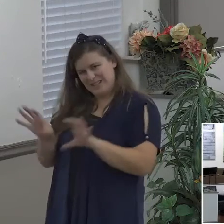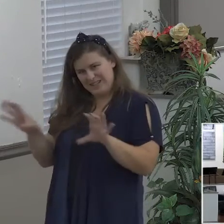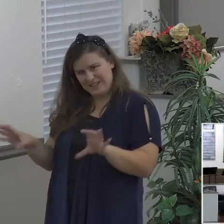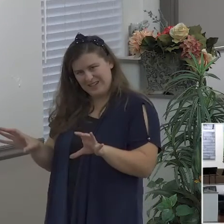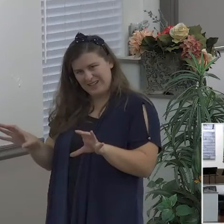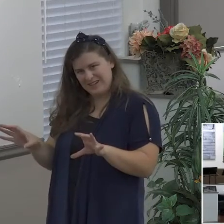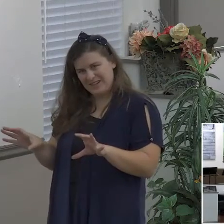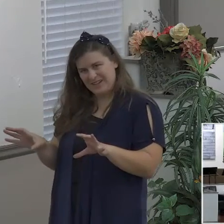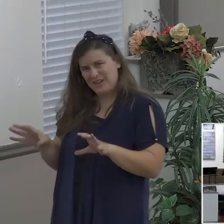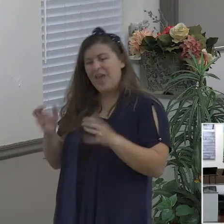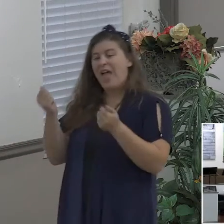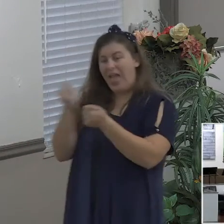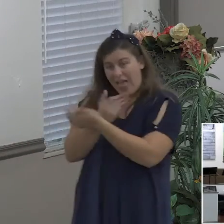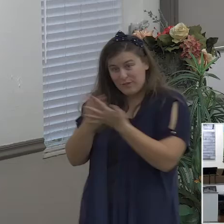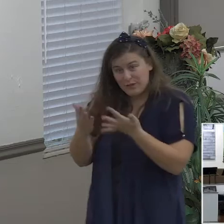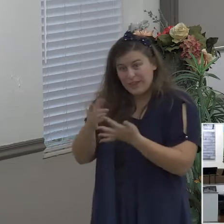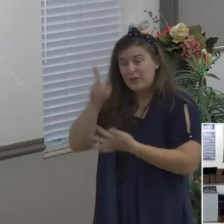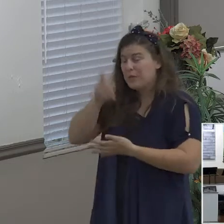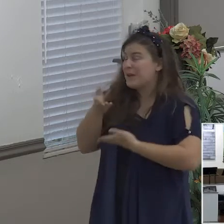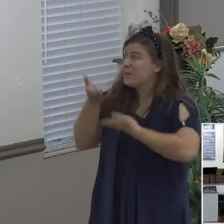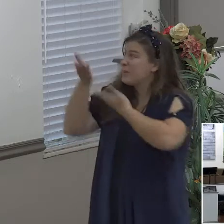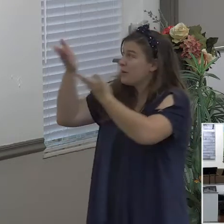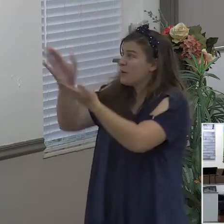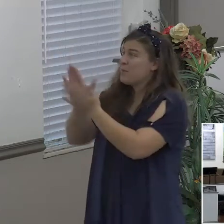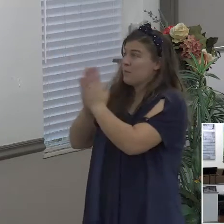thanking in advance